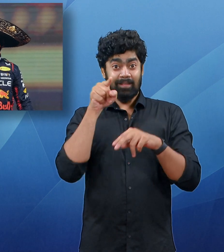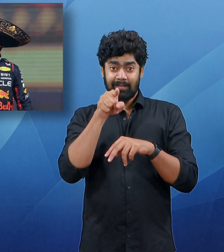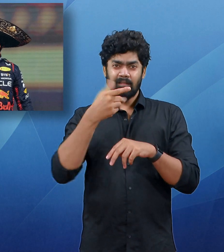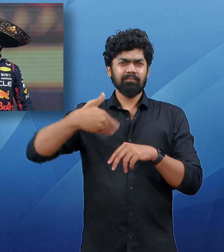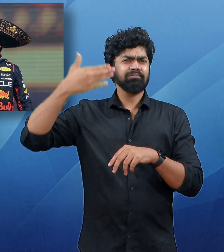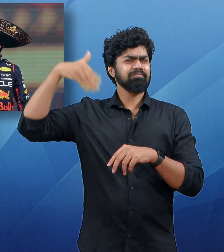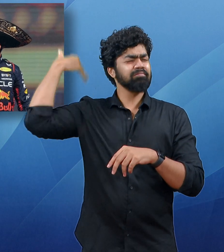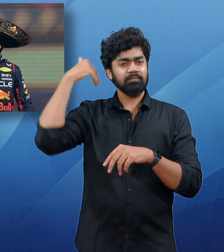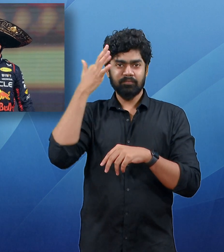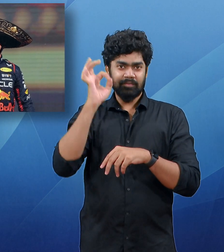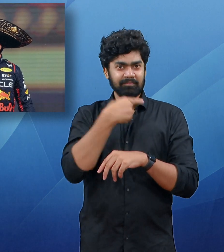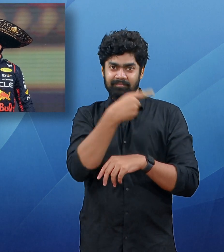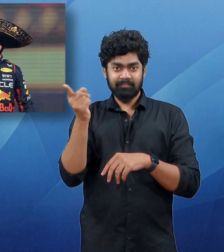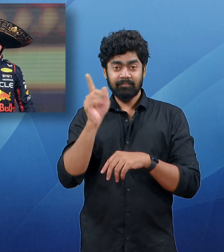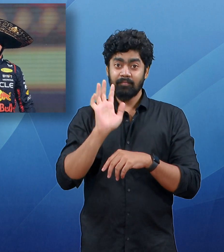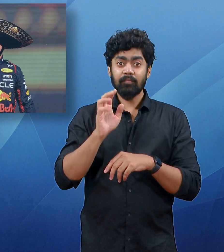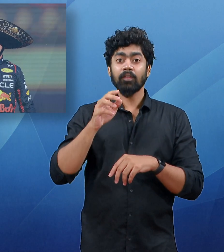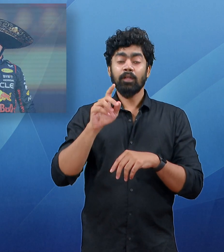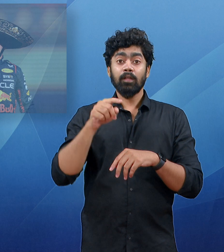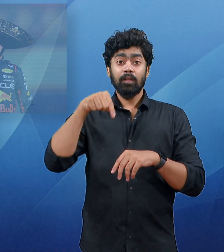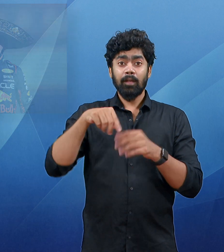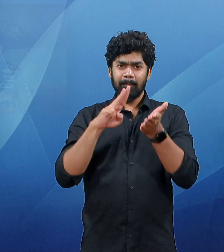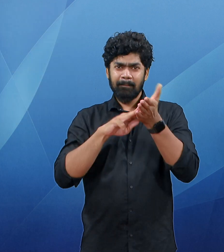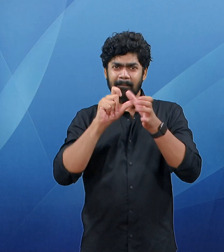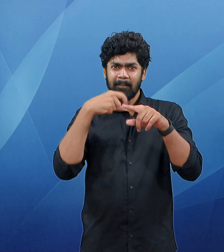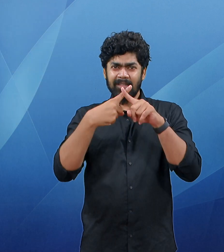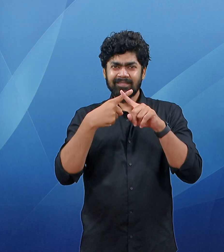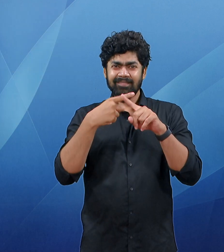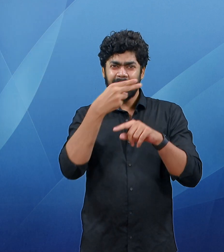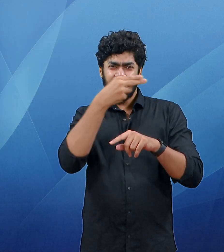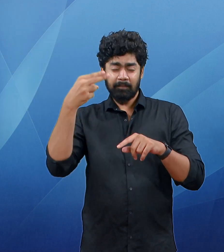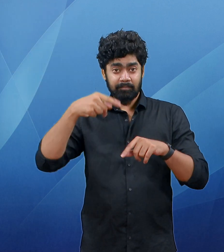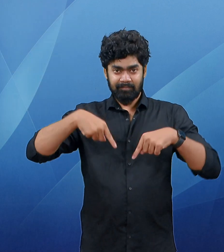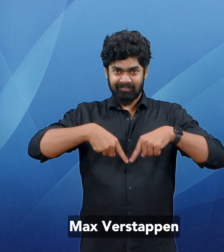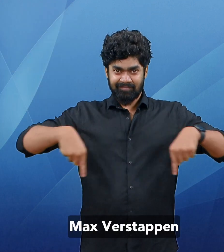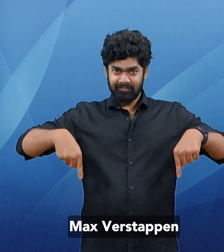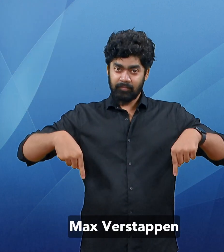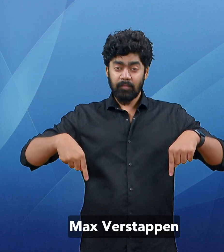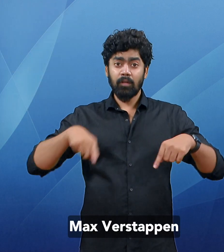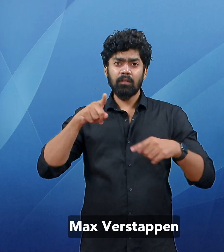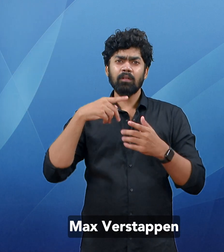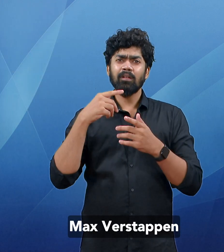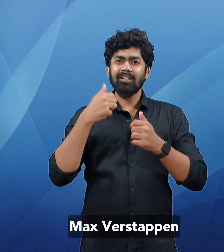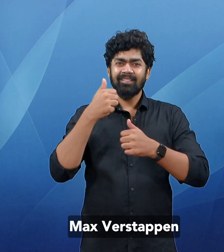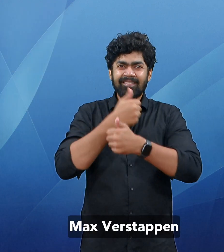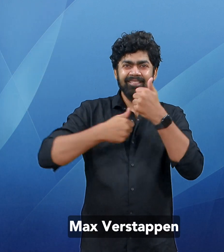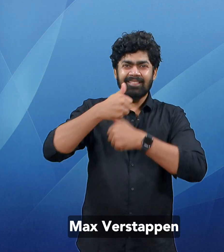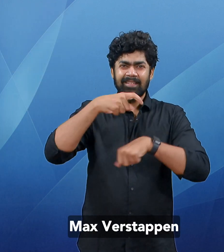the first driver to take 16 victories in a season when he won a crash-halted and action-packed Mexico City Grand